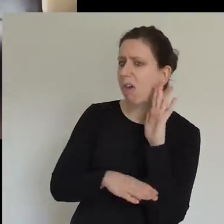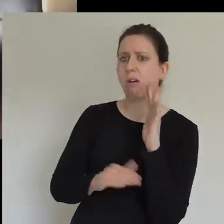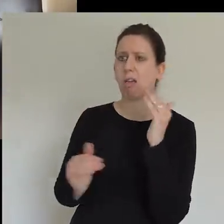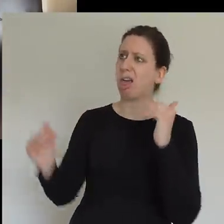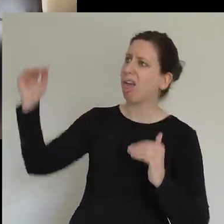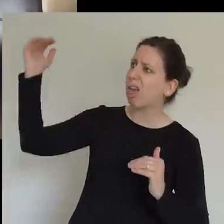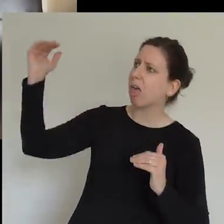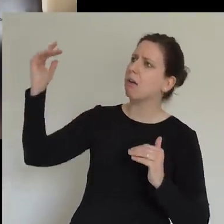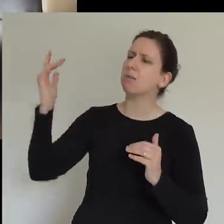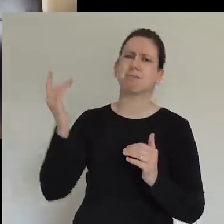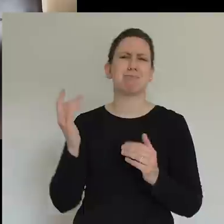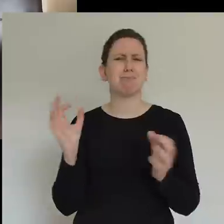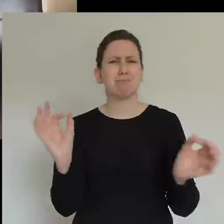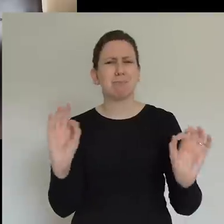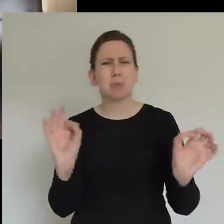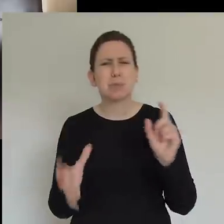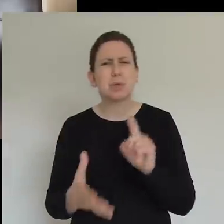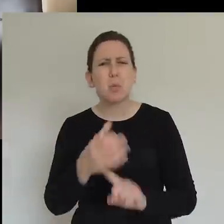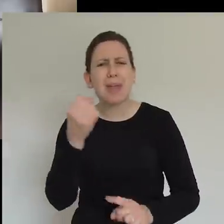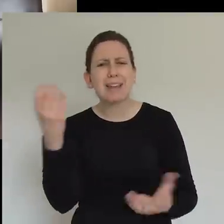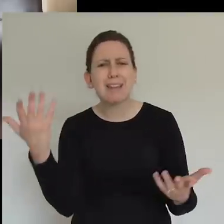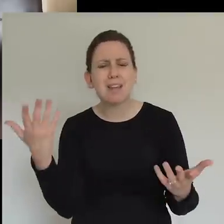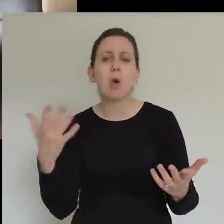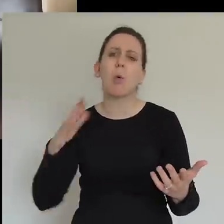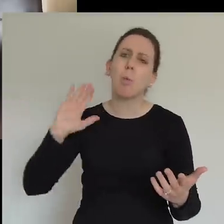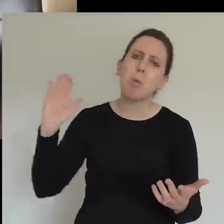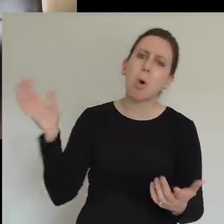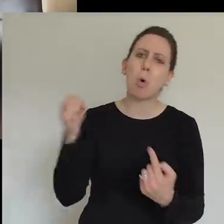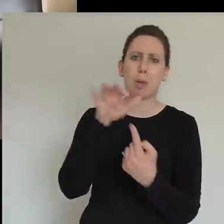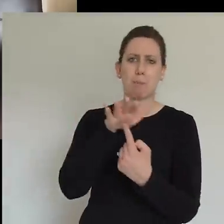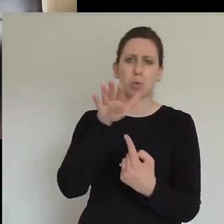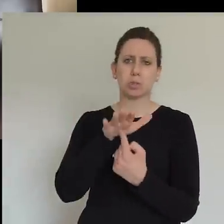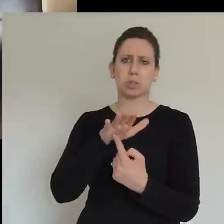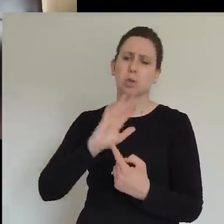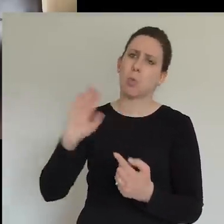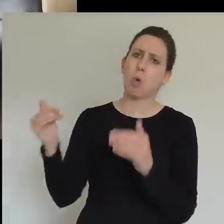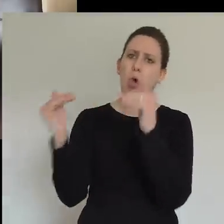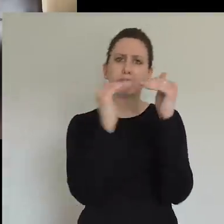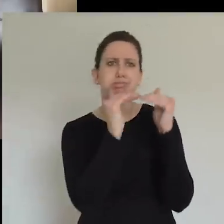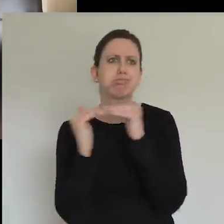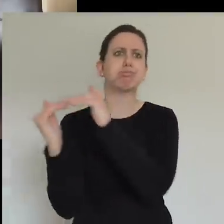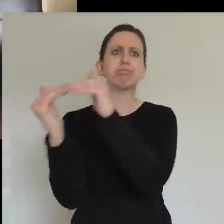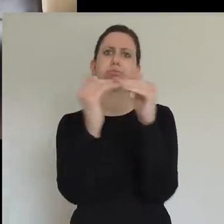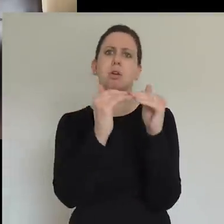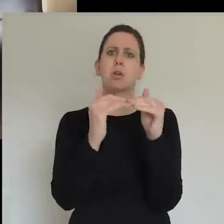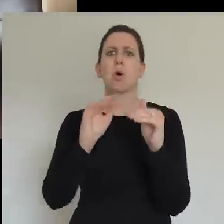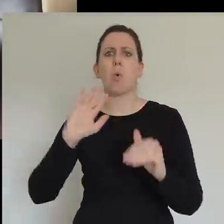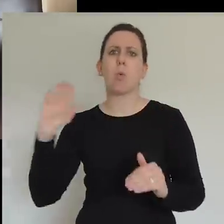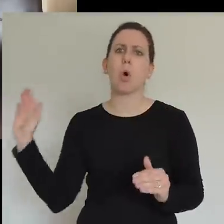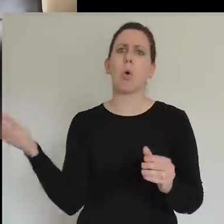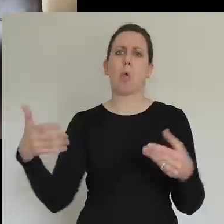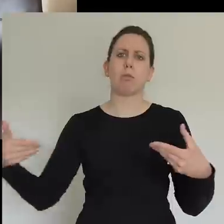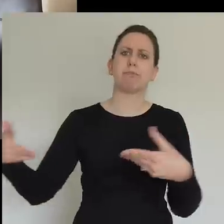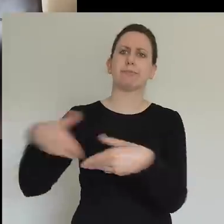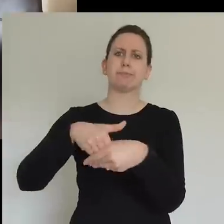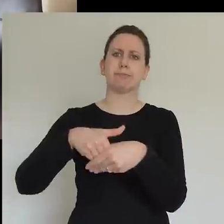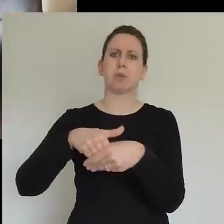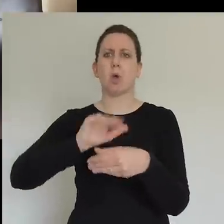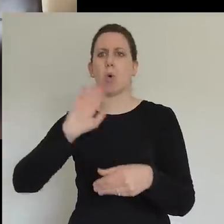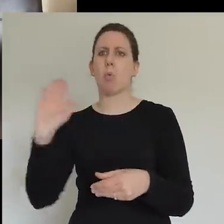all needed. We're all important. We're all absolutely vital to this. Without you, it doesn't work. Without me, it doesn't work. We need the whole body released to make a